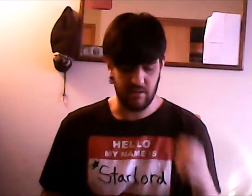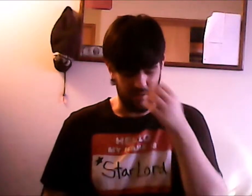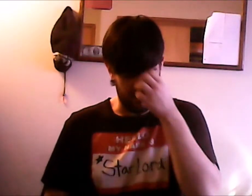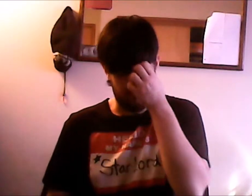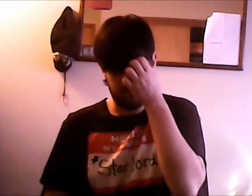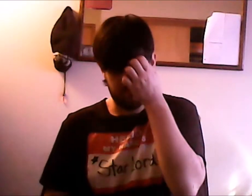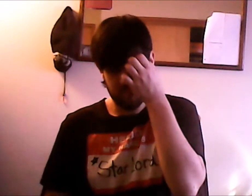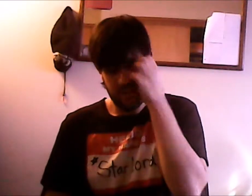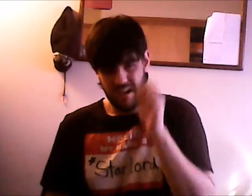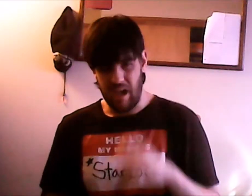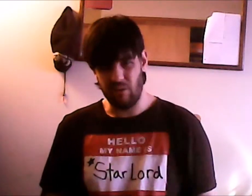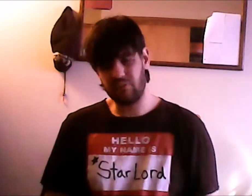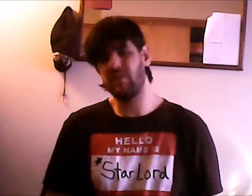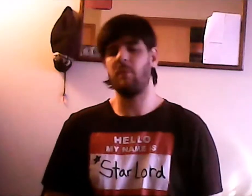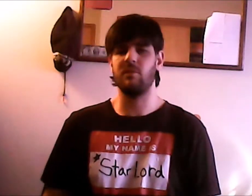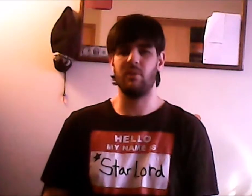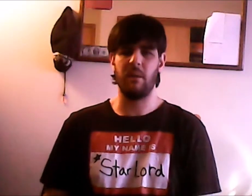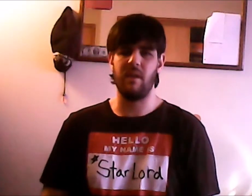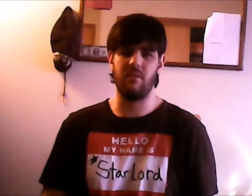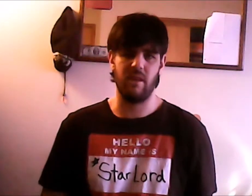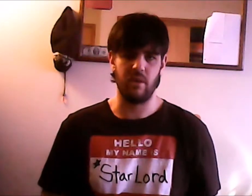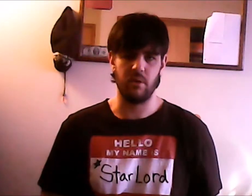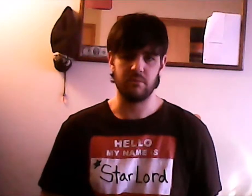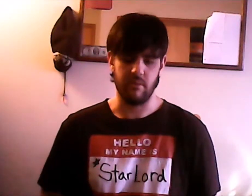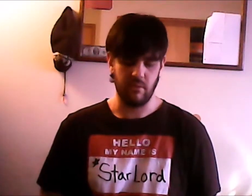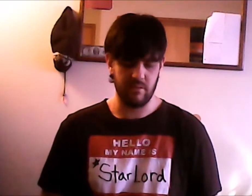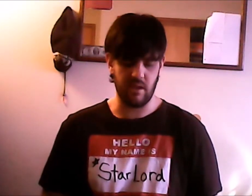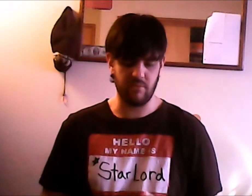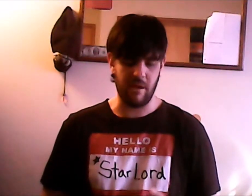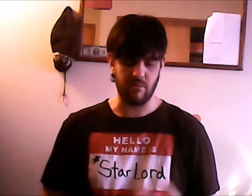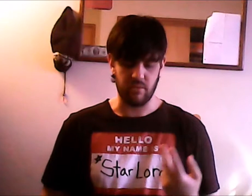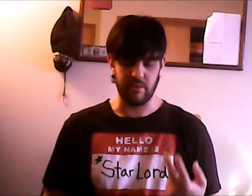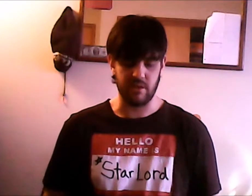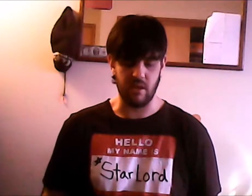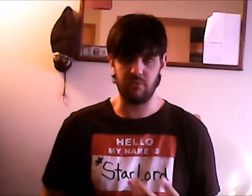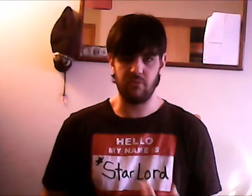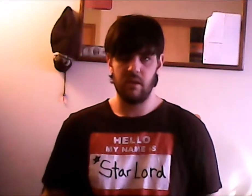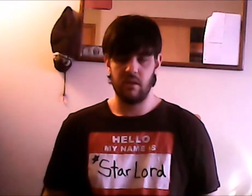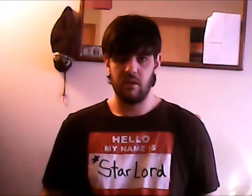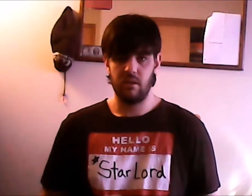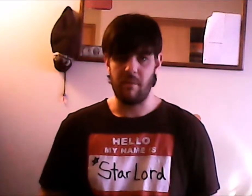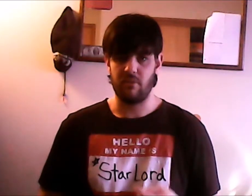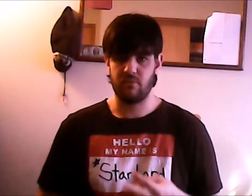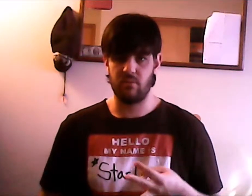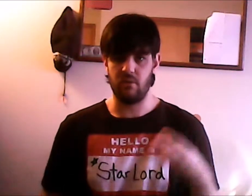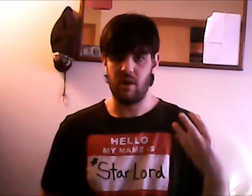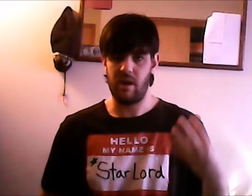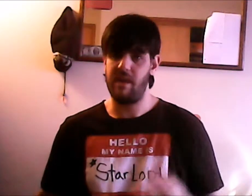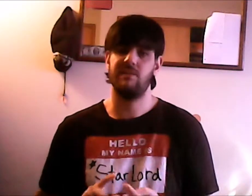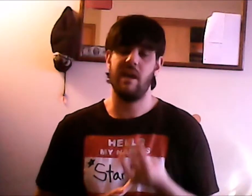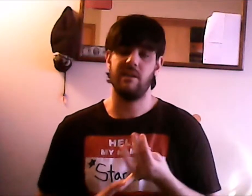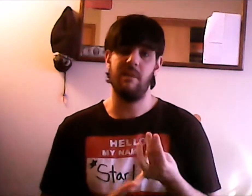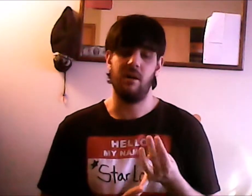how often I'll be doing update videos or stuff about reviewing stuff about free-for-all Fridays and about